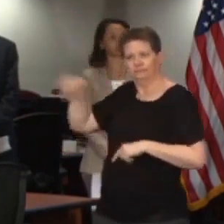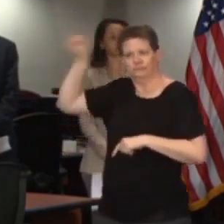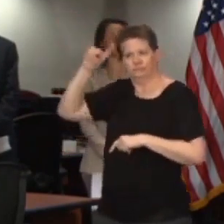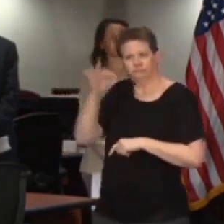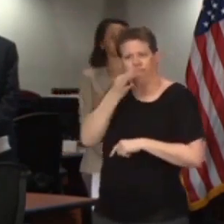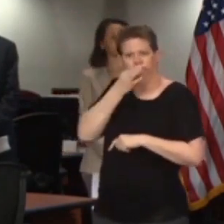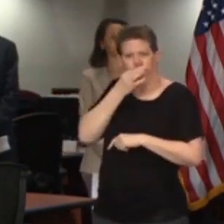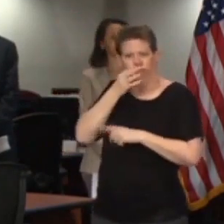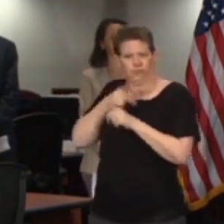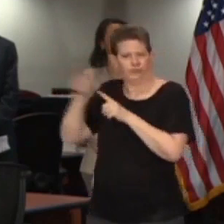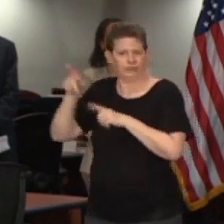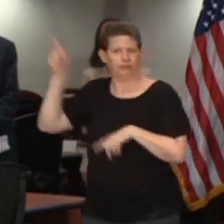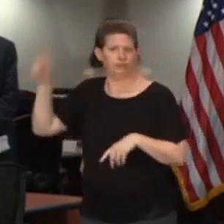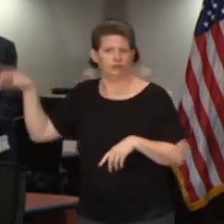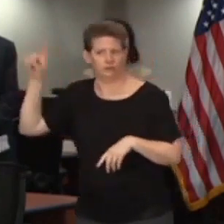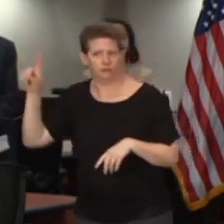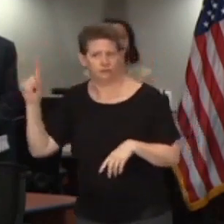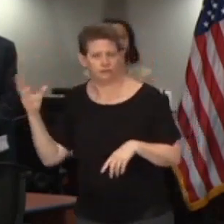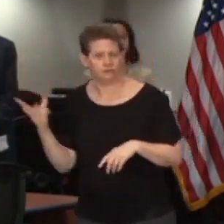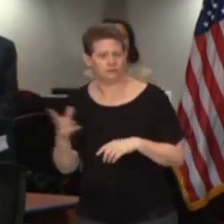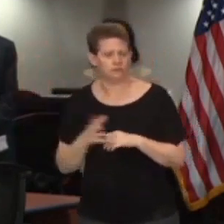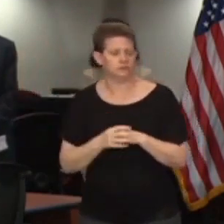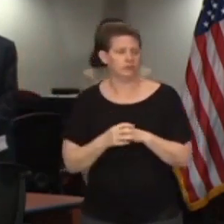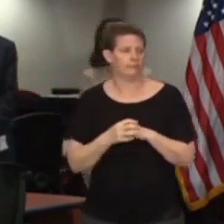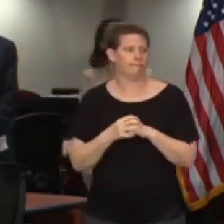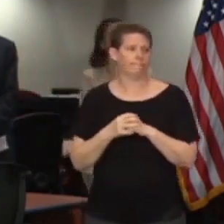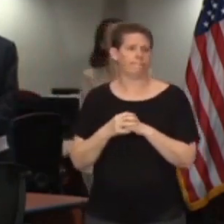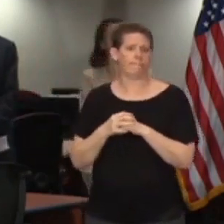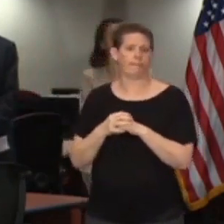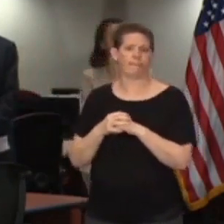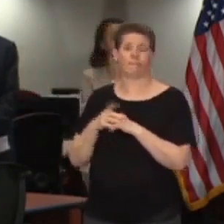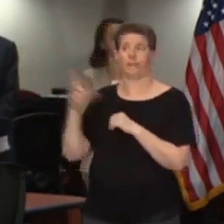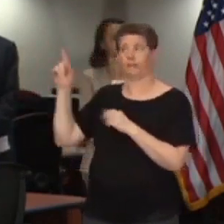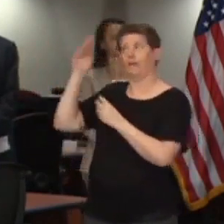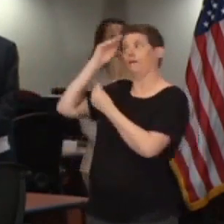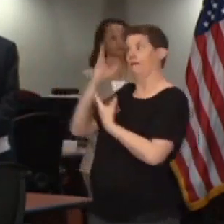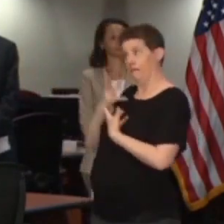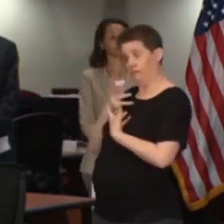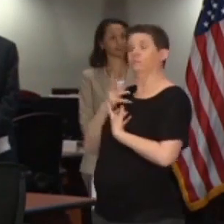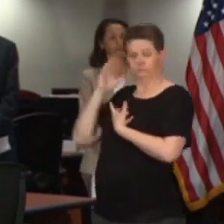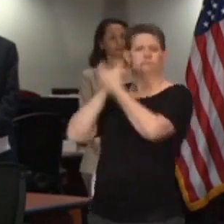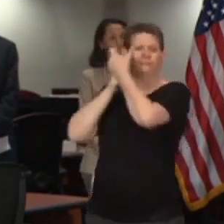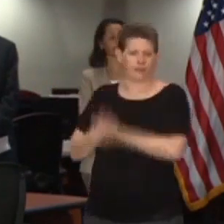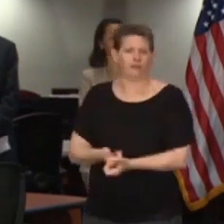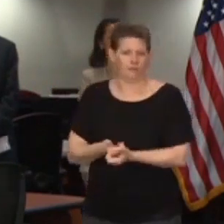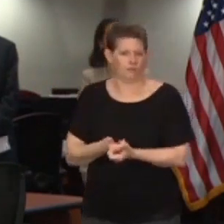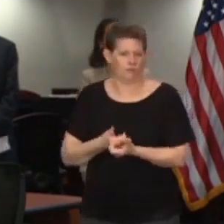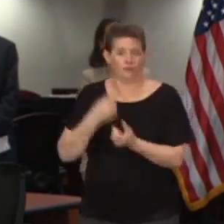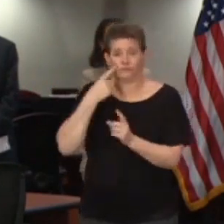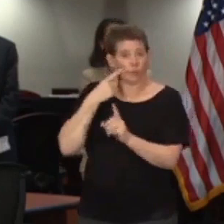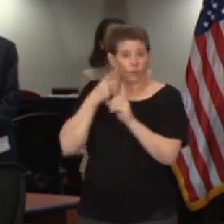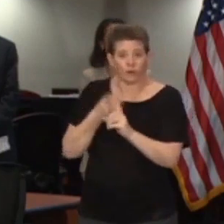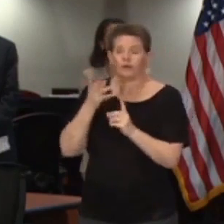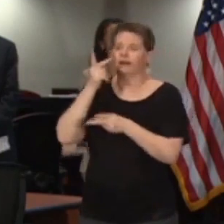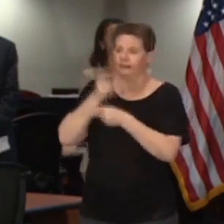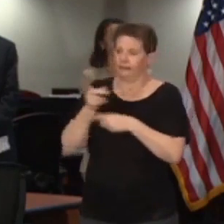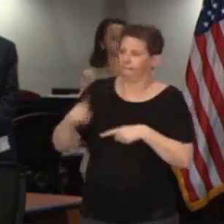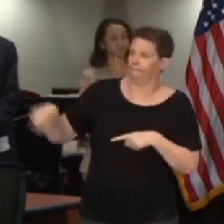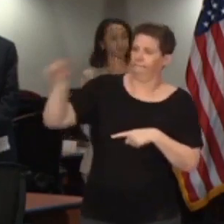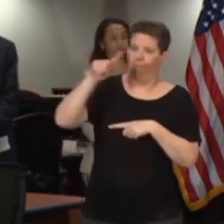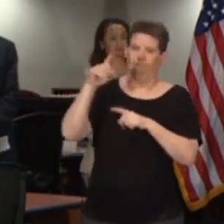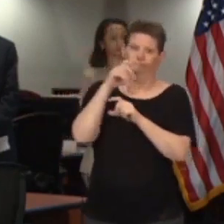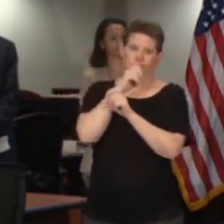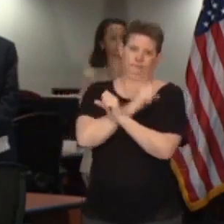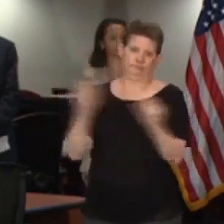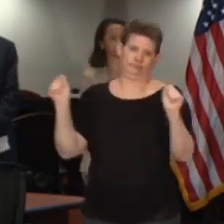And we will go as far as we need to, or as advised, to keep the people of this state safe.